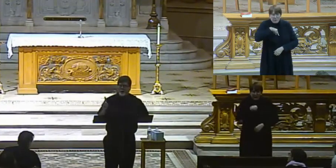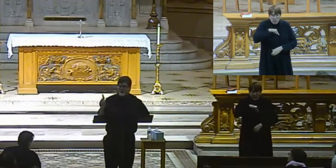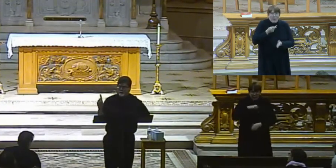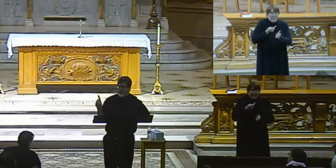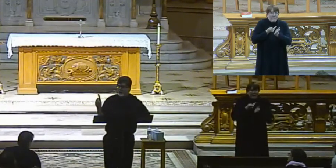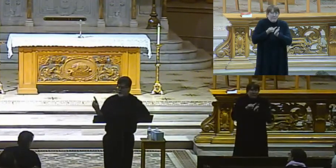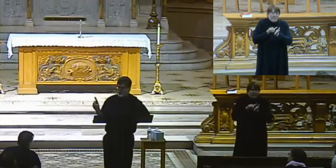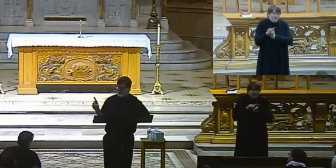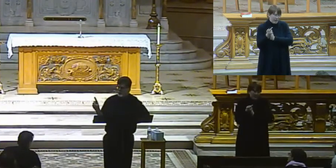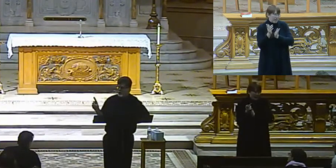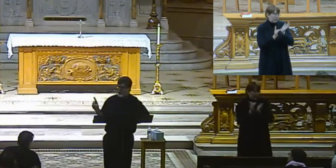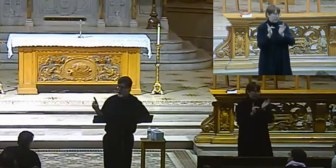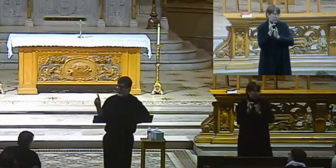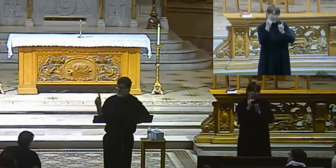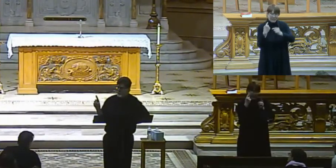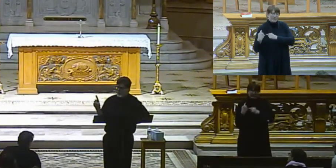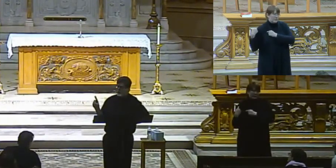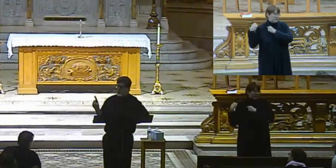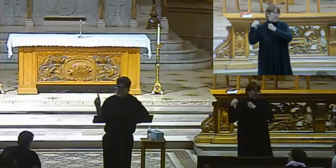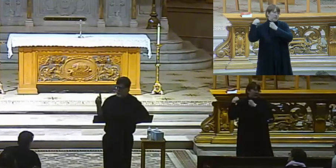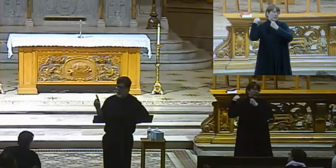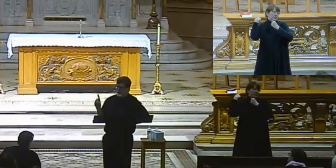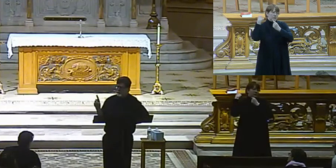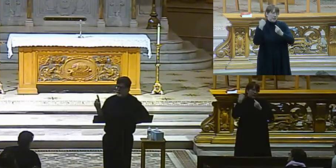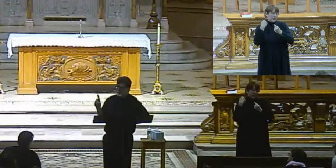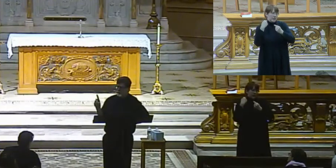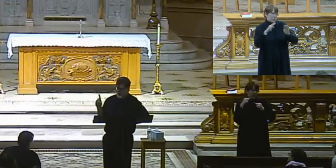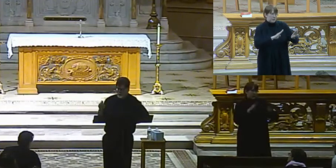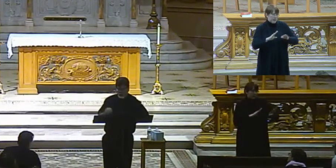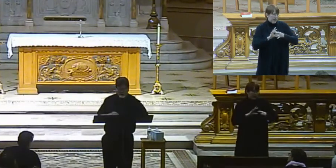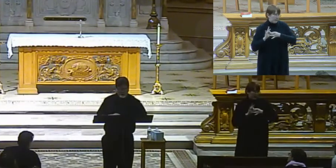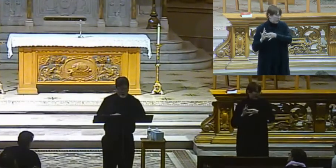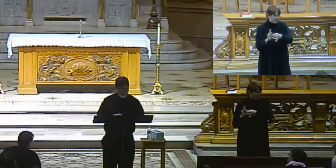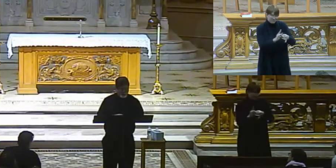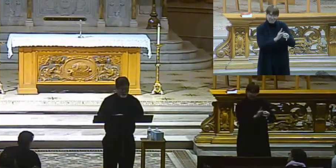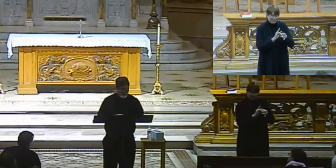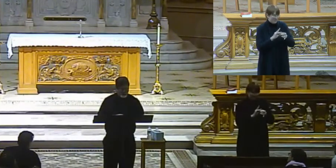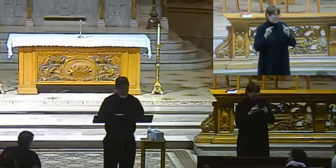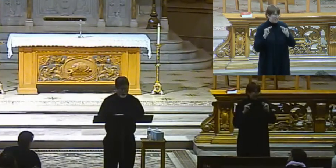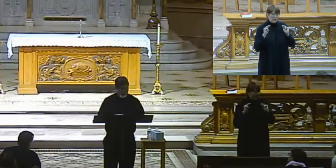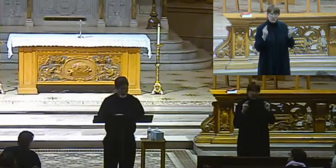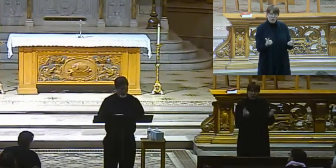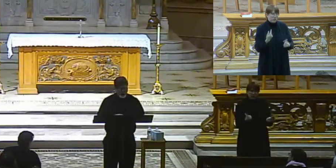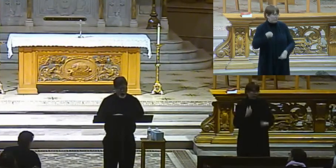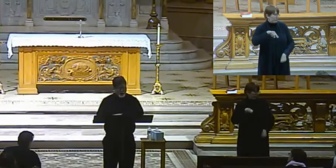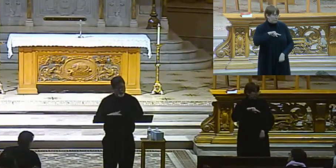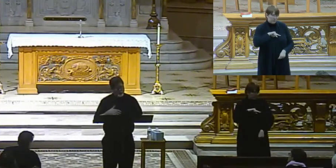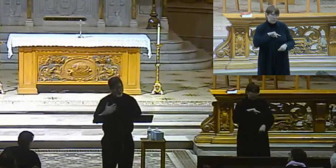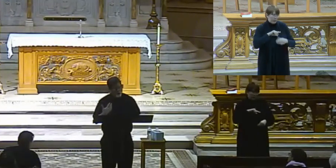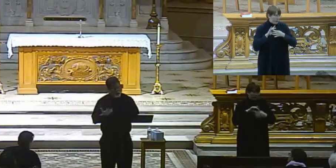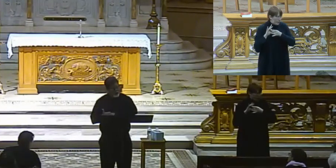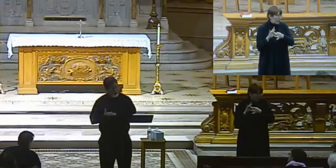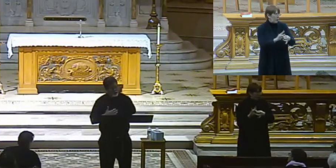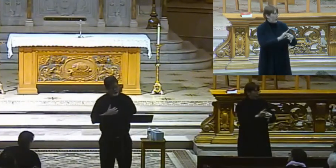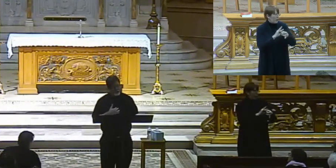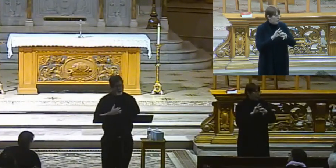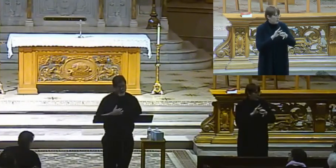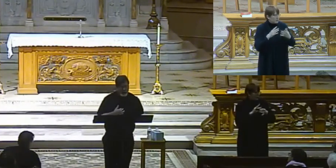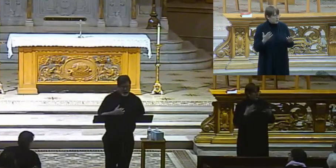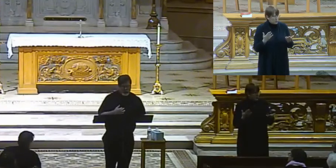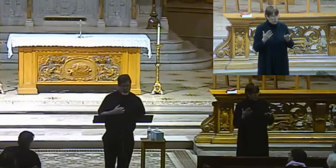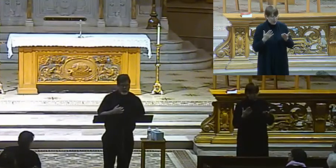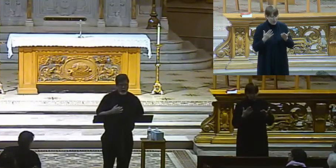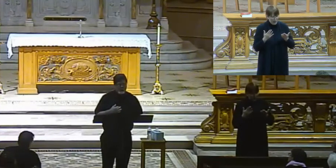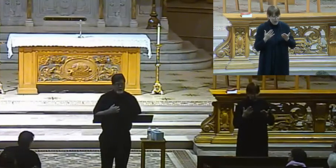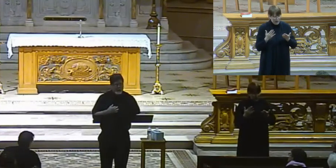him throughout history in being one. We have not done a very good job of that in many ways. In what way can we